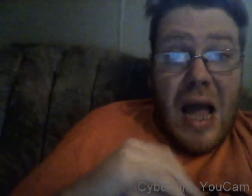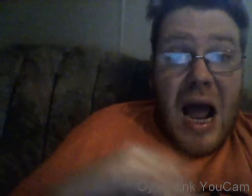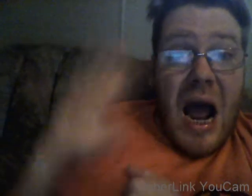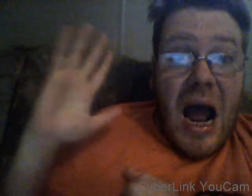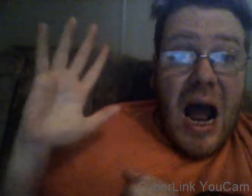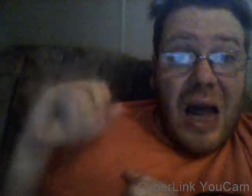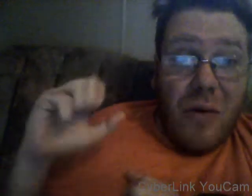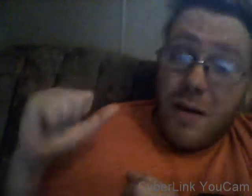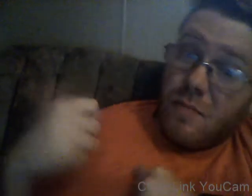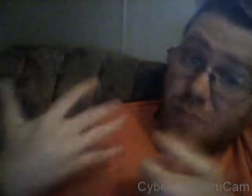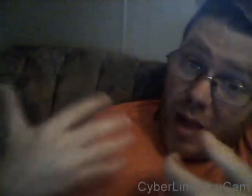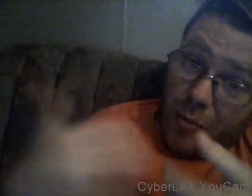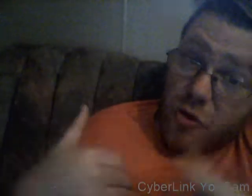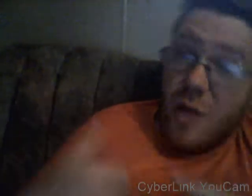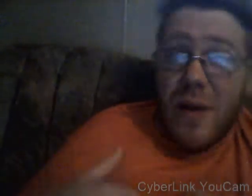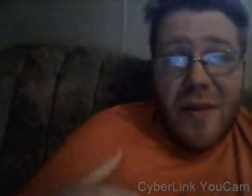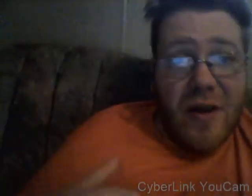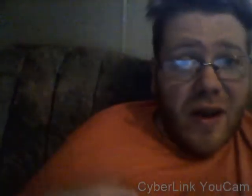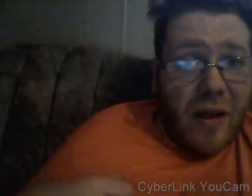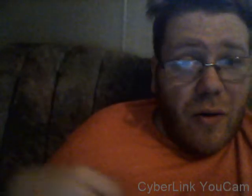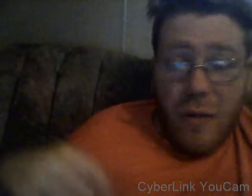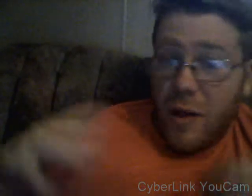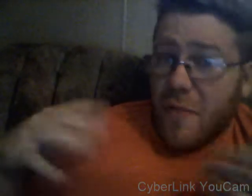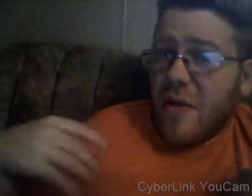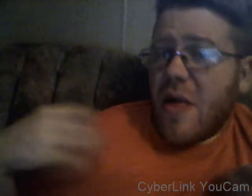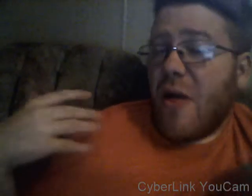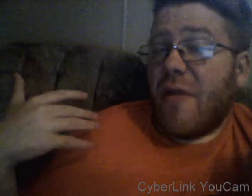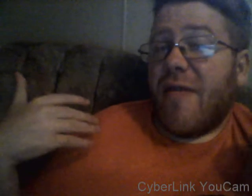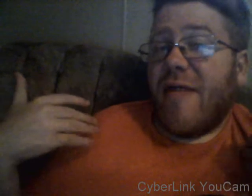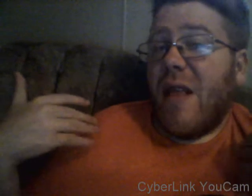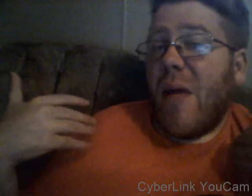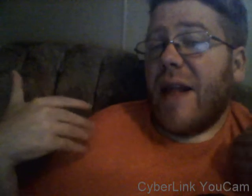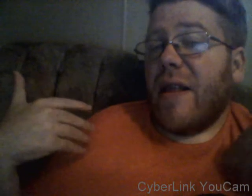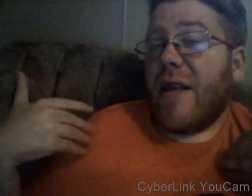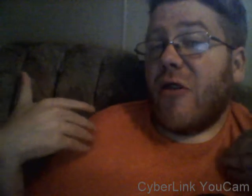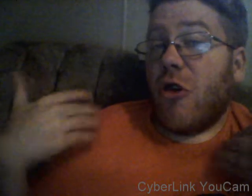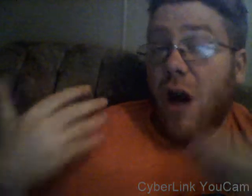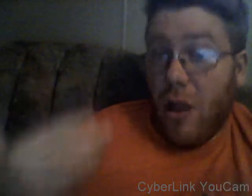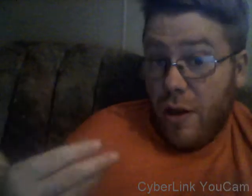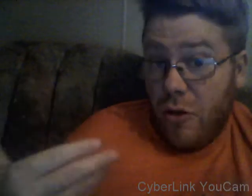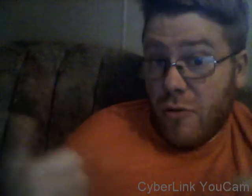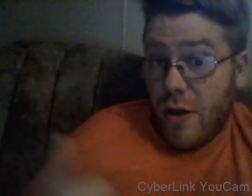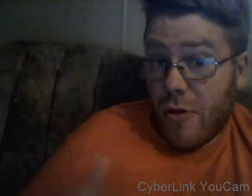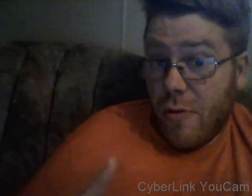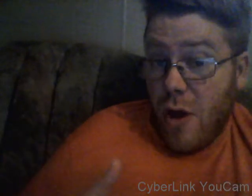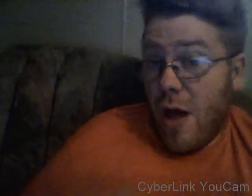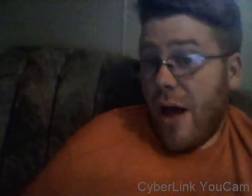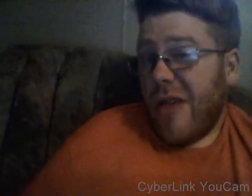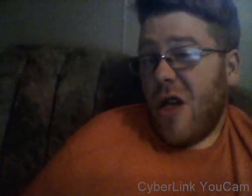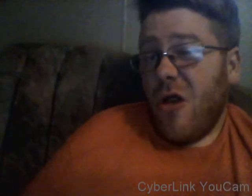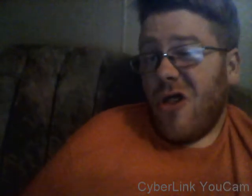Hi everyone, my album Sean Beatman here again and welcome to another cinematic challenge which I challenge